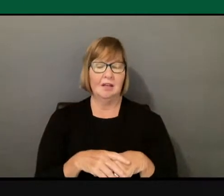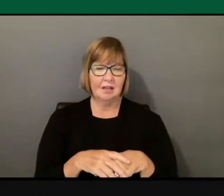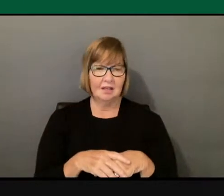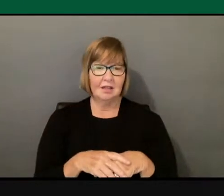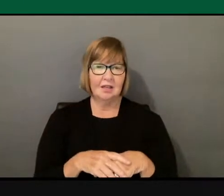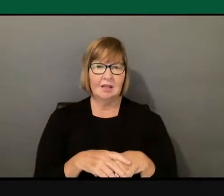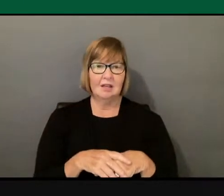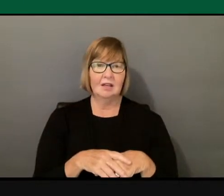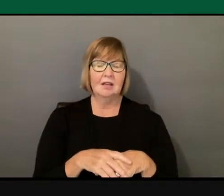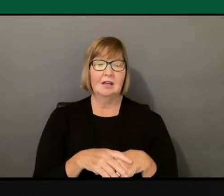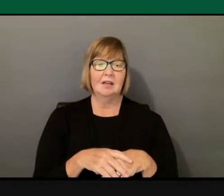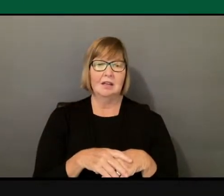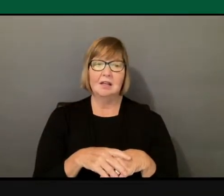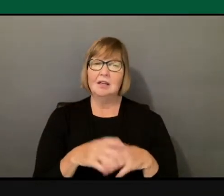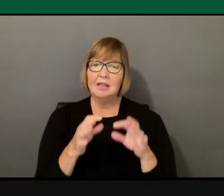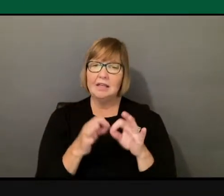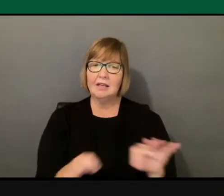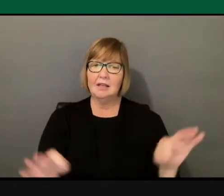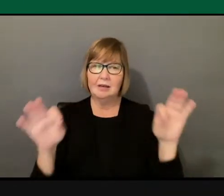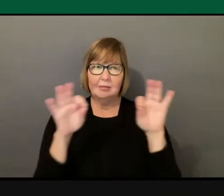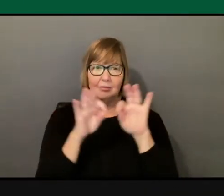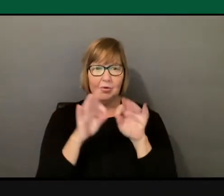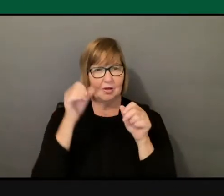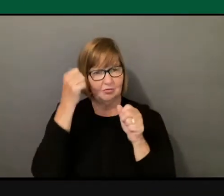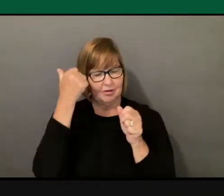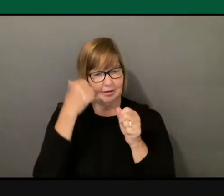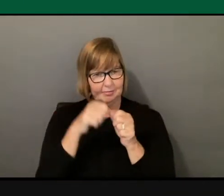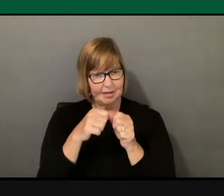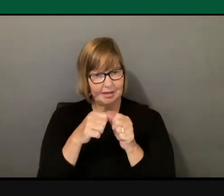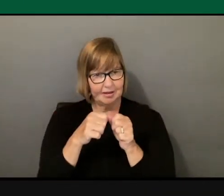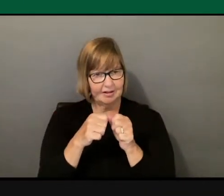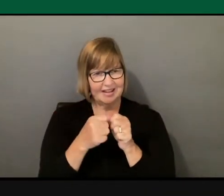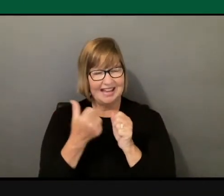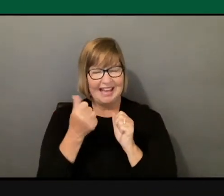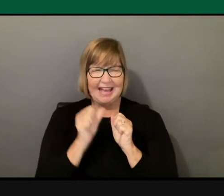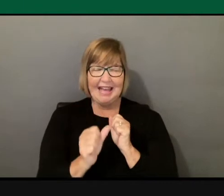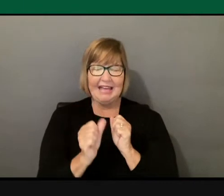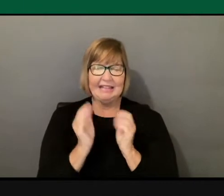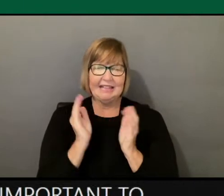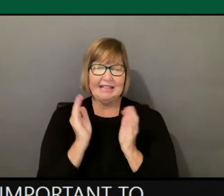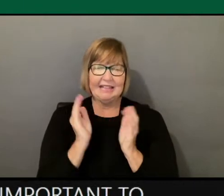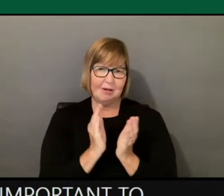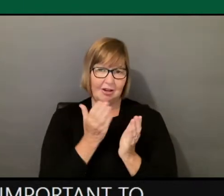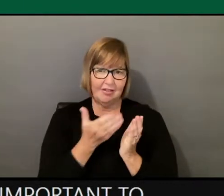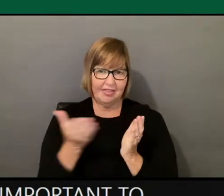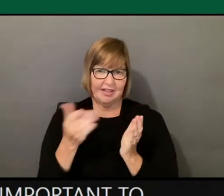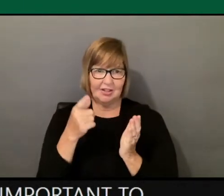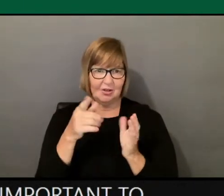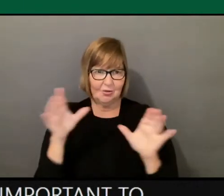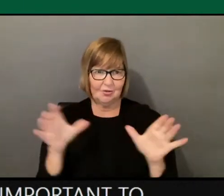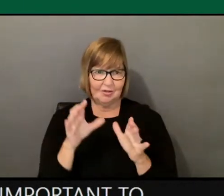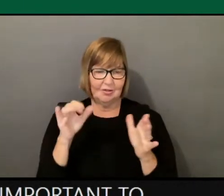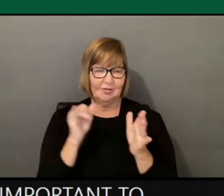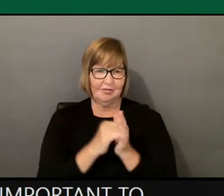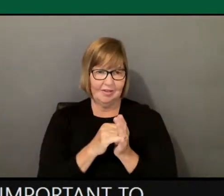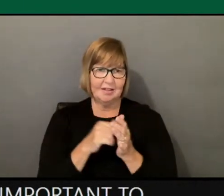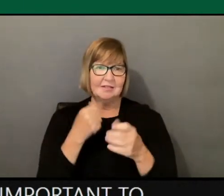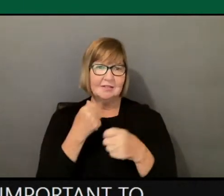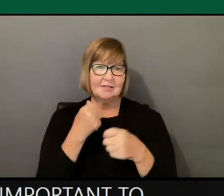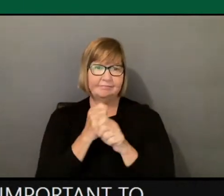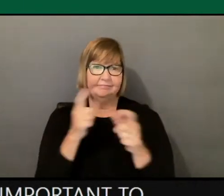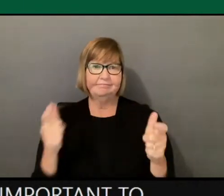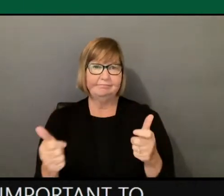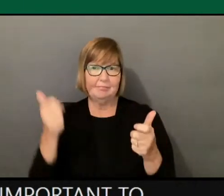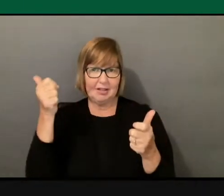really important to remember that any small little thing you do is amplified. And I think you talked about that on the individual